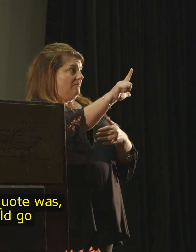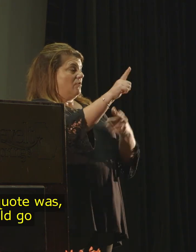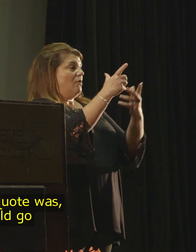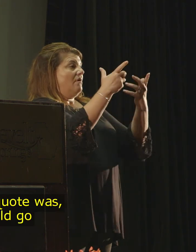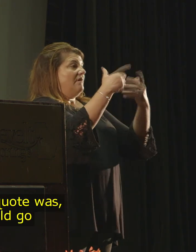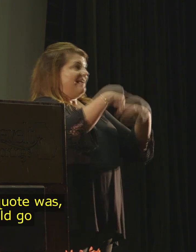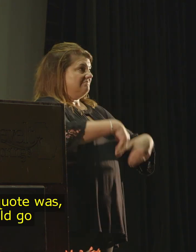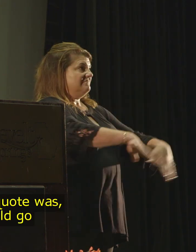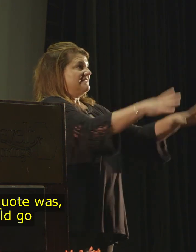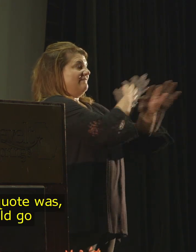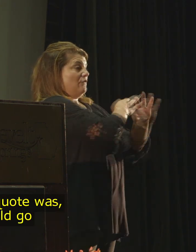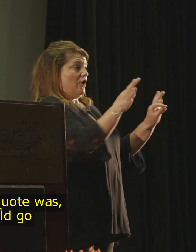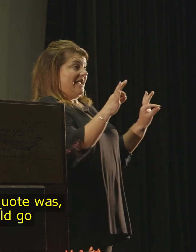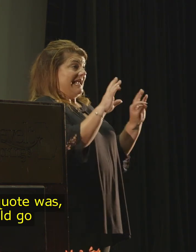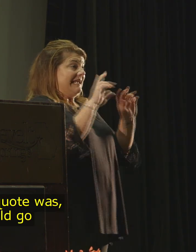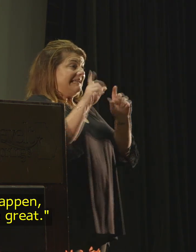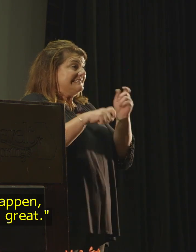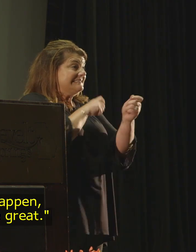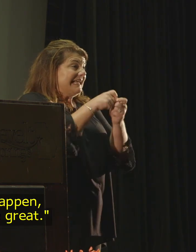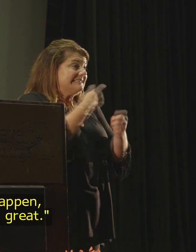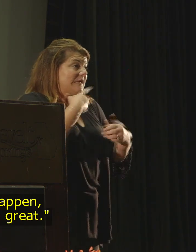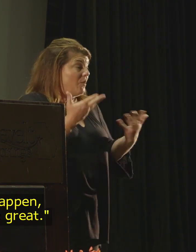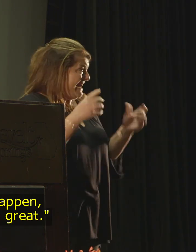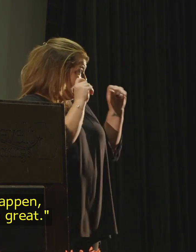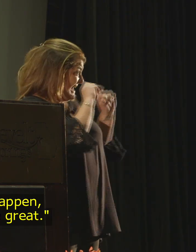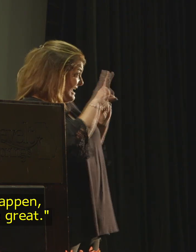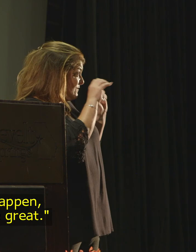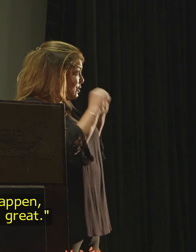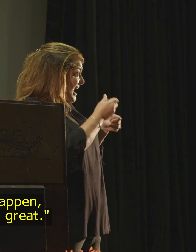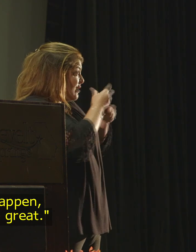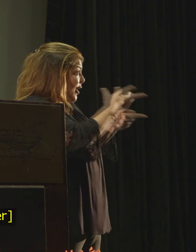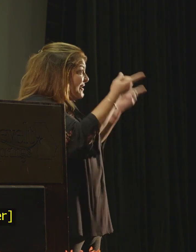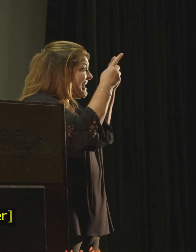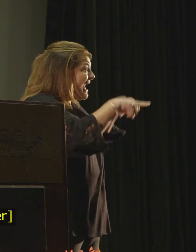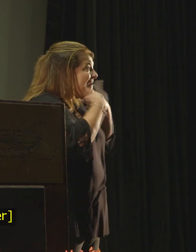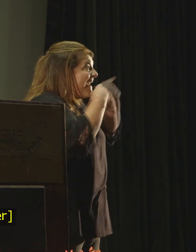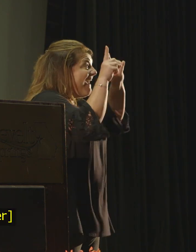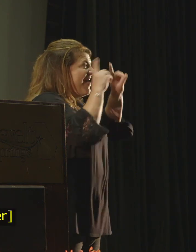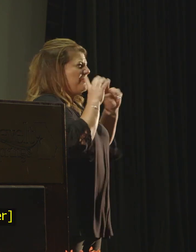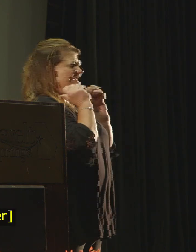And the exact quote was, if you could go make that happen, that would be great.